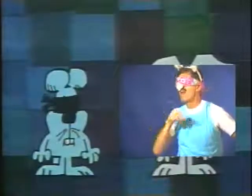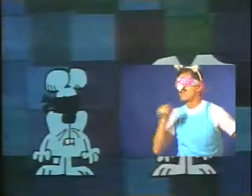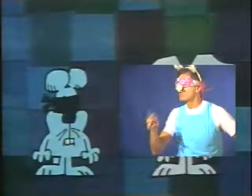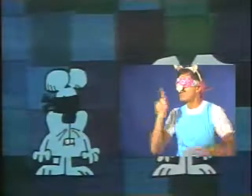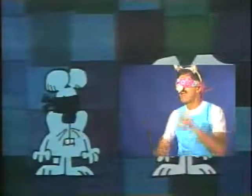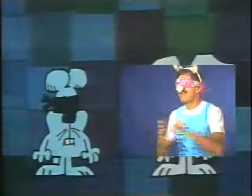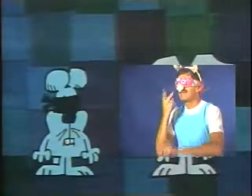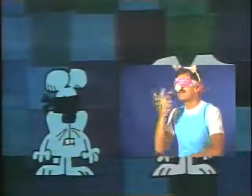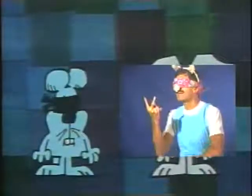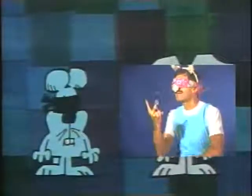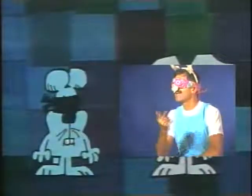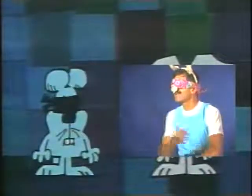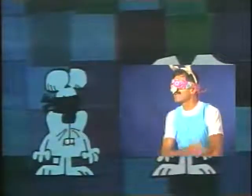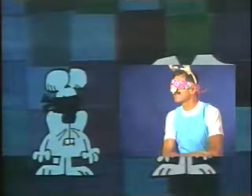That's a lie. You can't see.